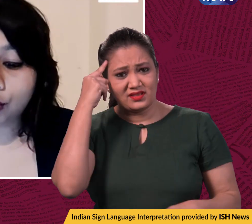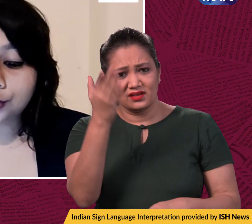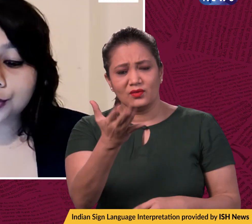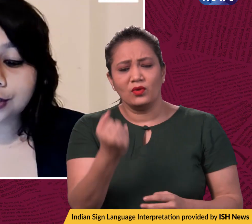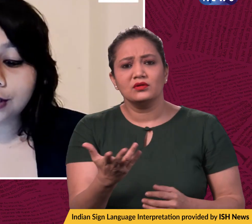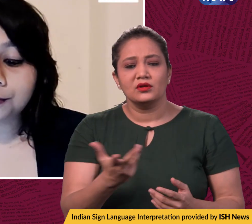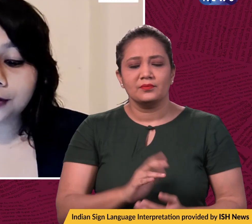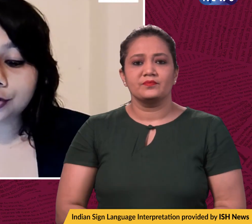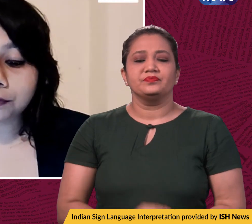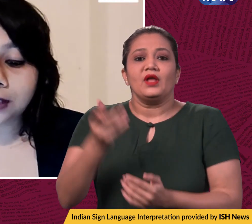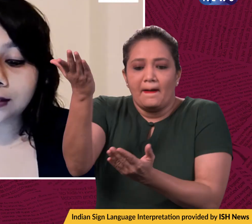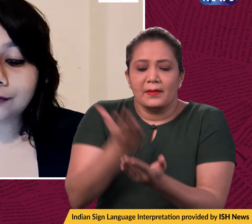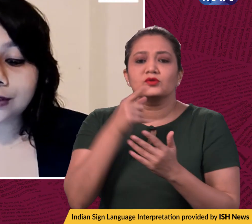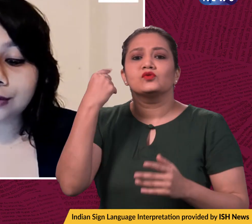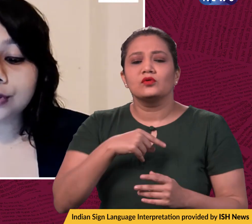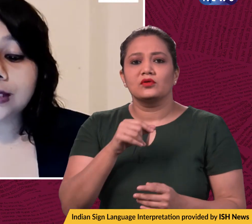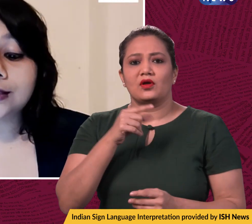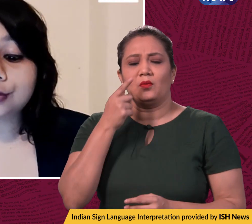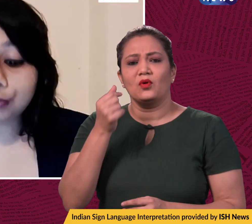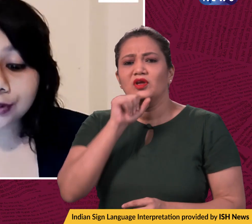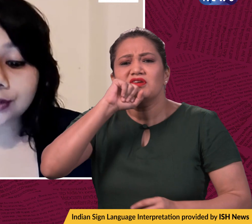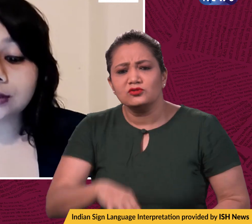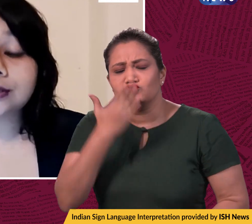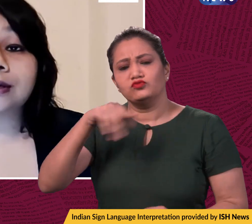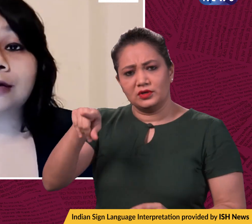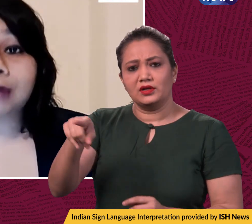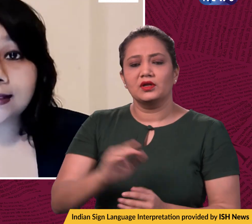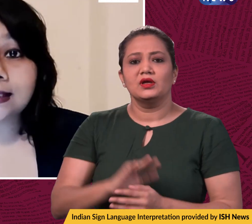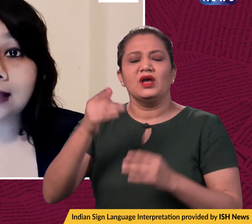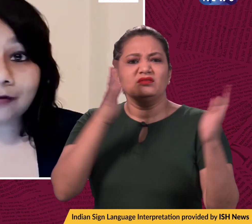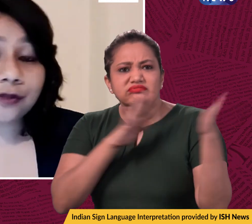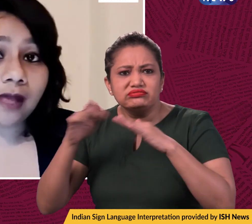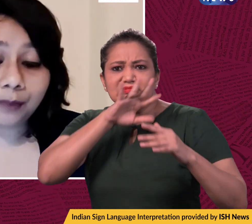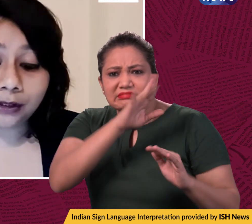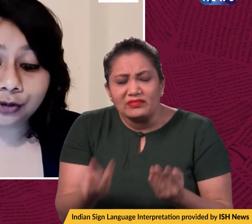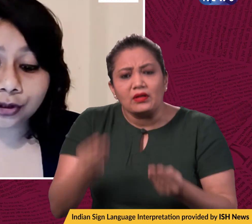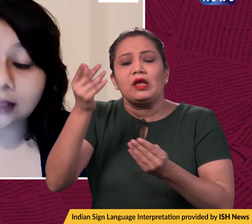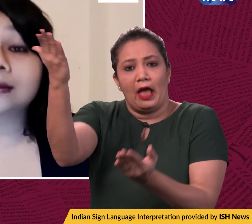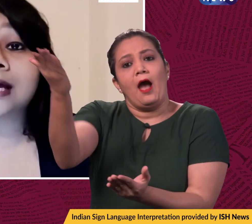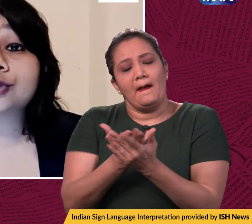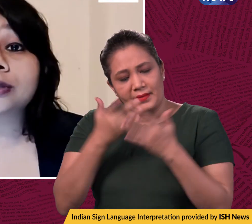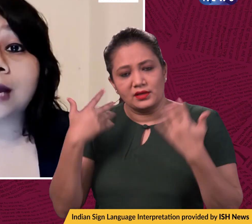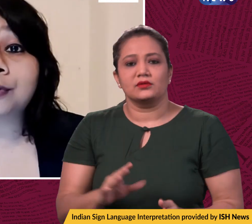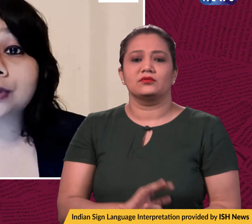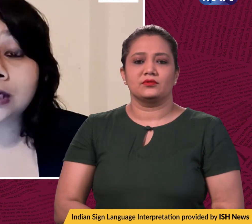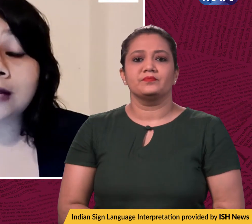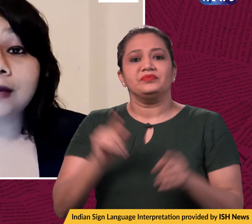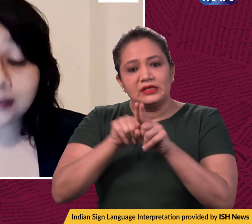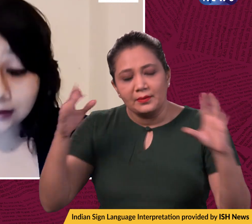court was hearing a petition by a 17-year-old Delhi student concerning rising levels of air pollution in the national capital. The next